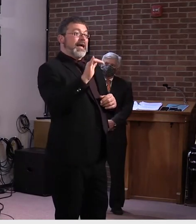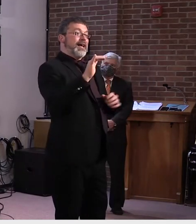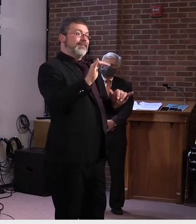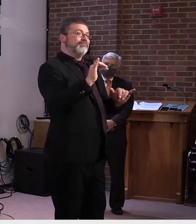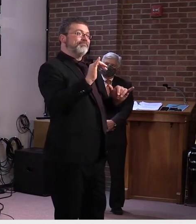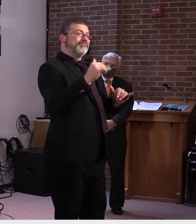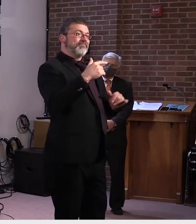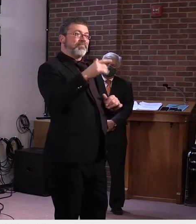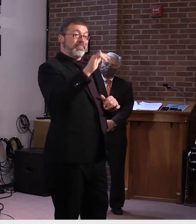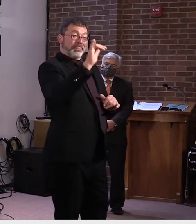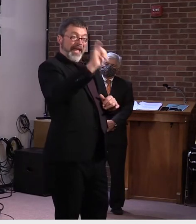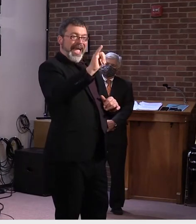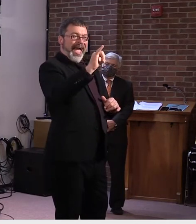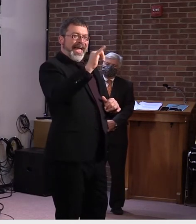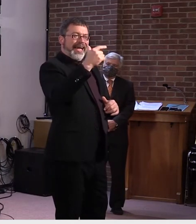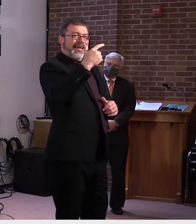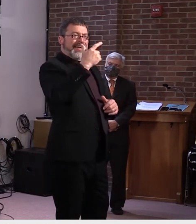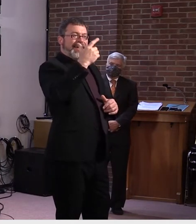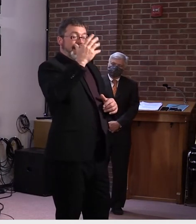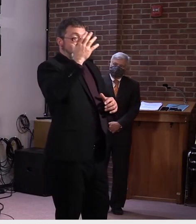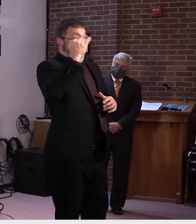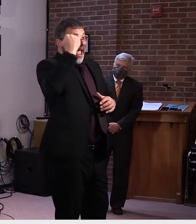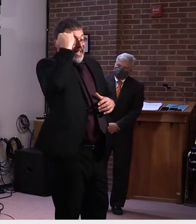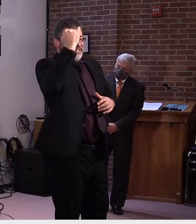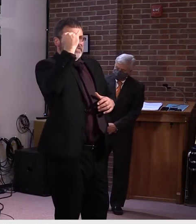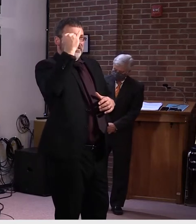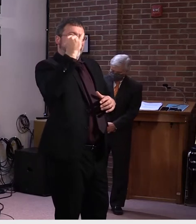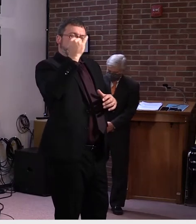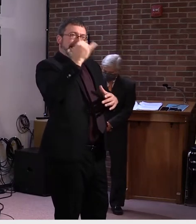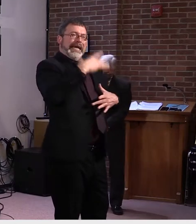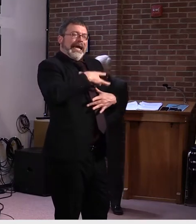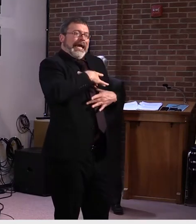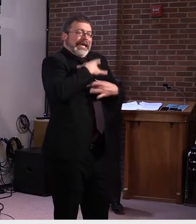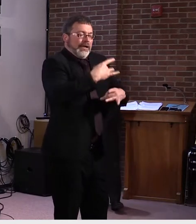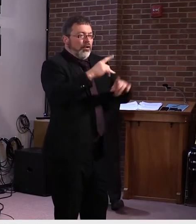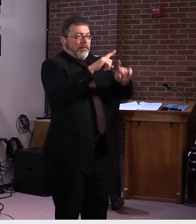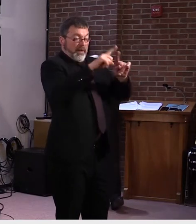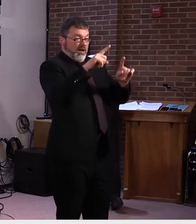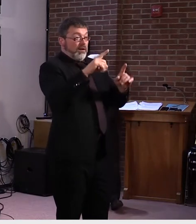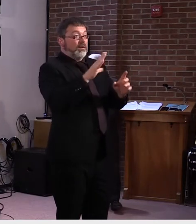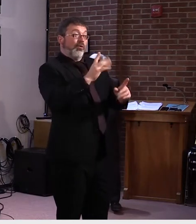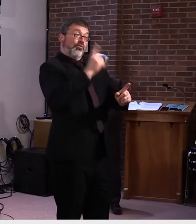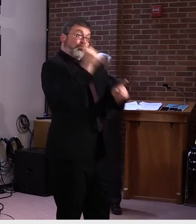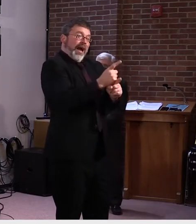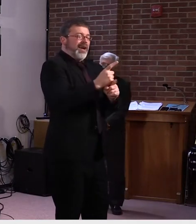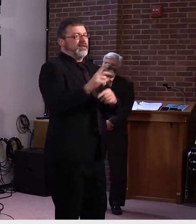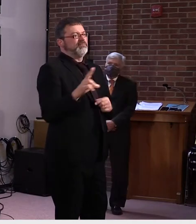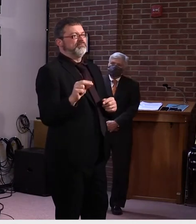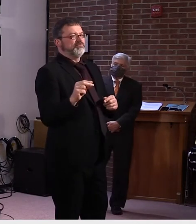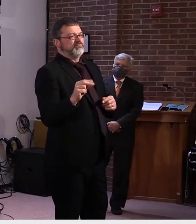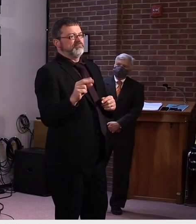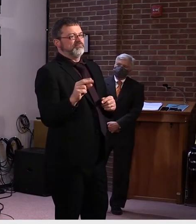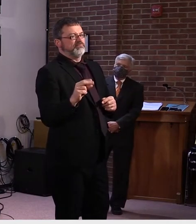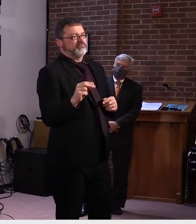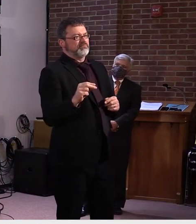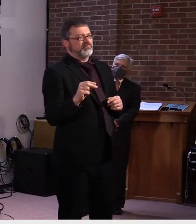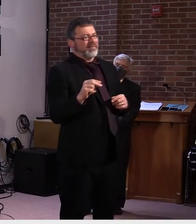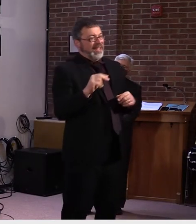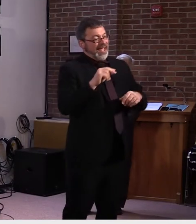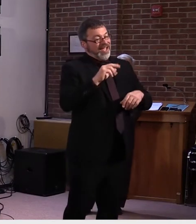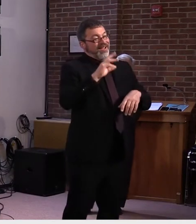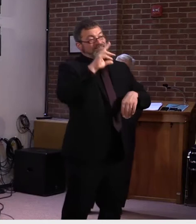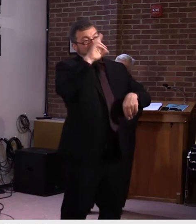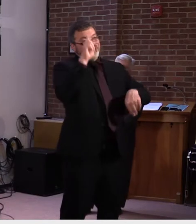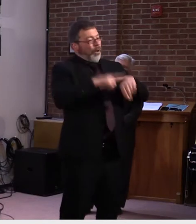but I don't think it's appropriate right now. Um, obviously this is, Vermont is selling itself just by our low positivity rate, uh,